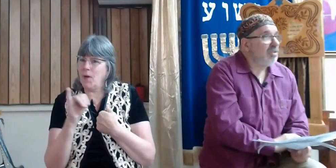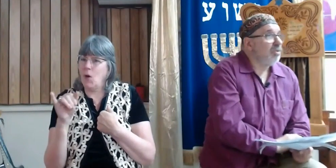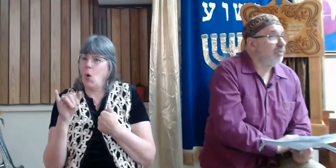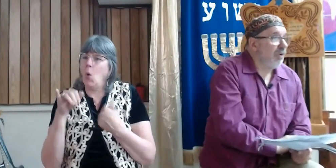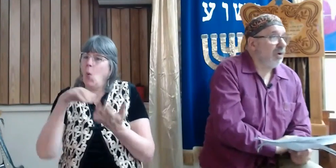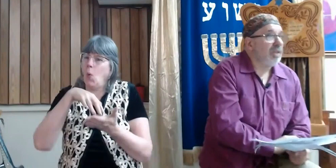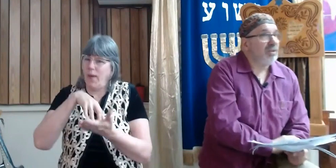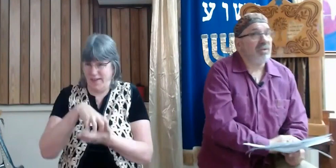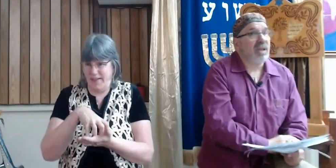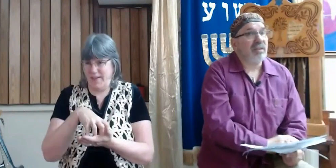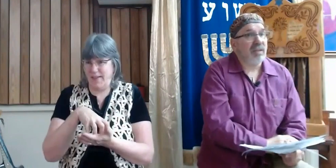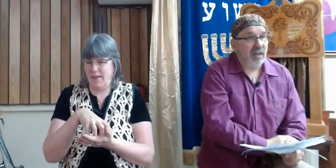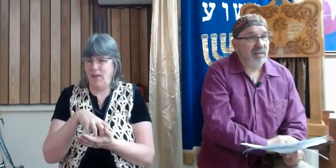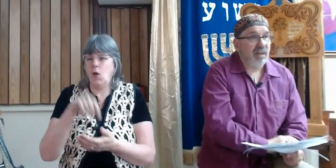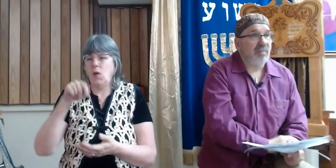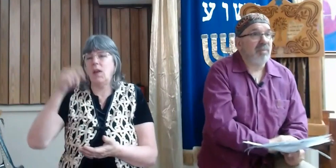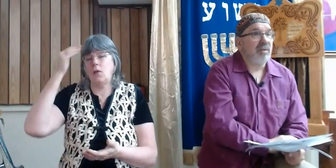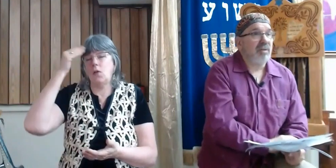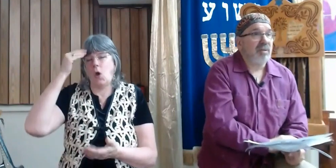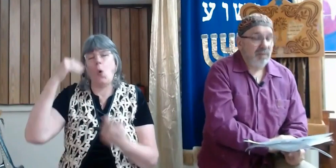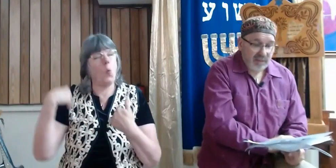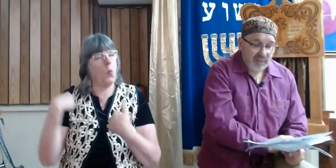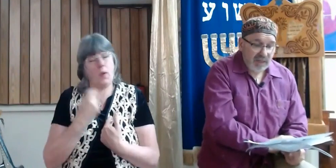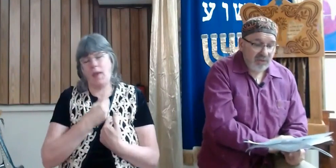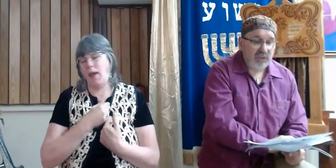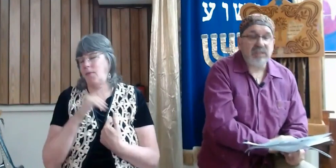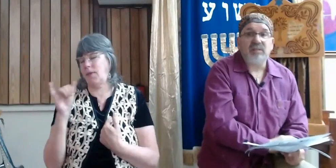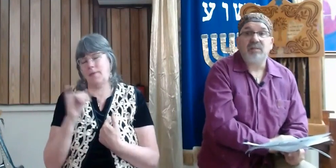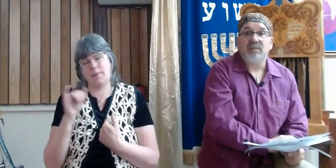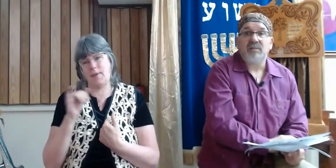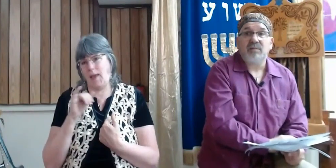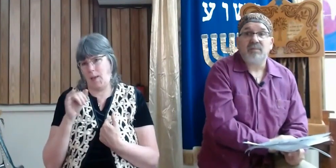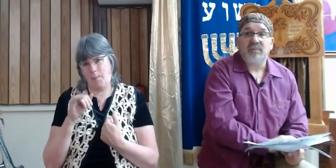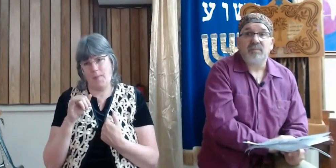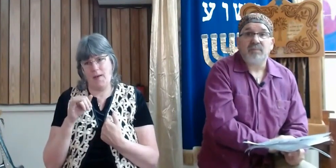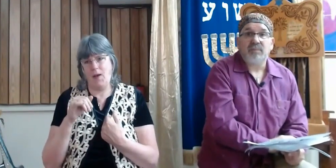it is to fall into that same temptation.